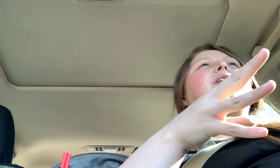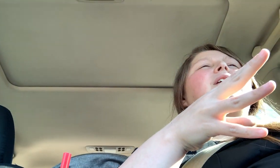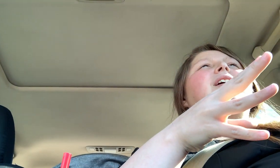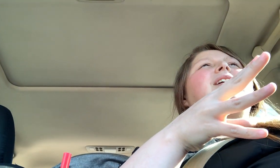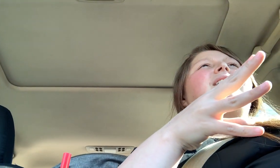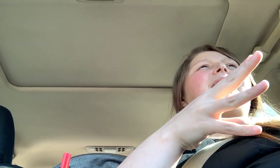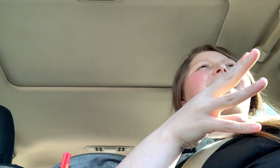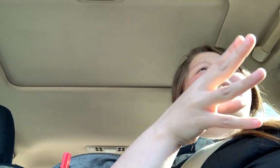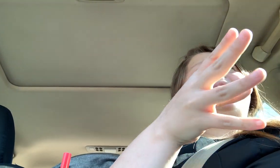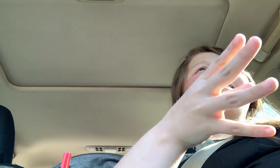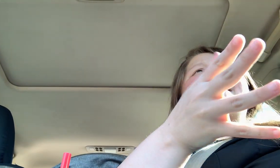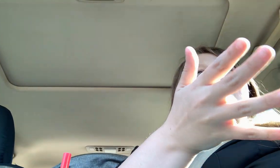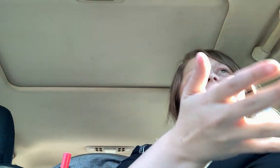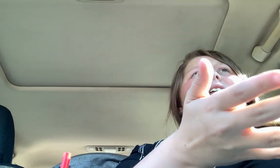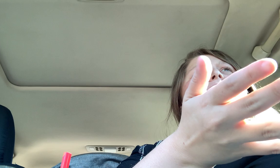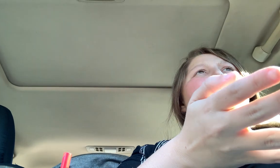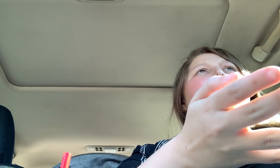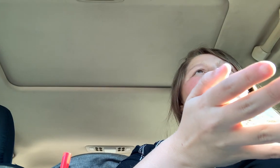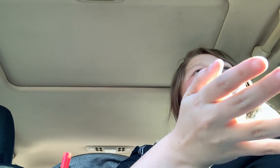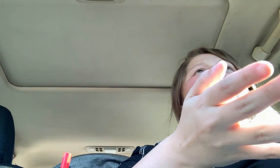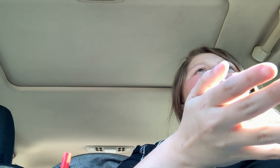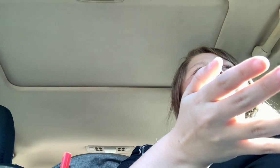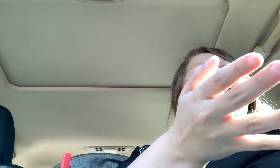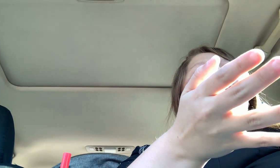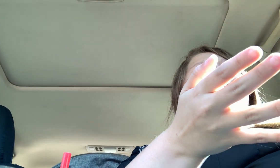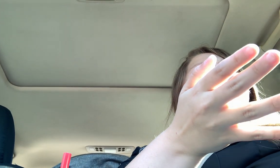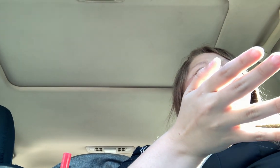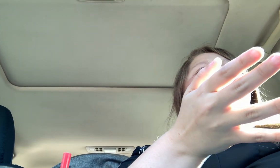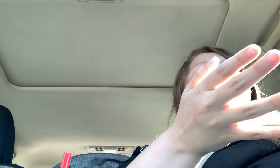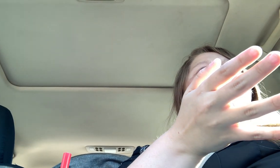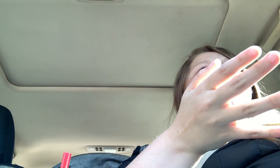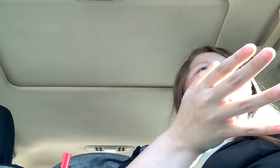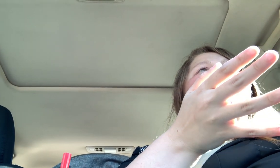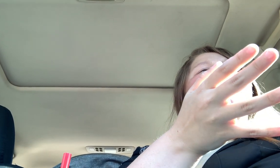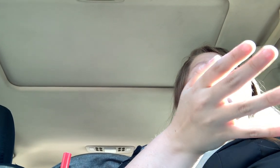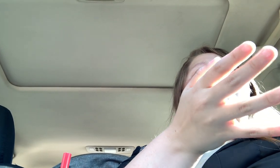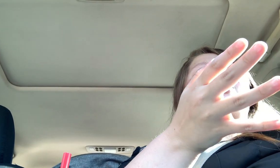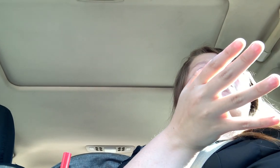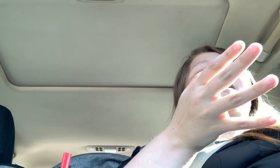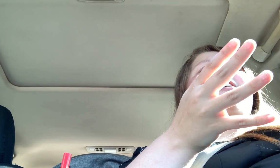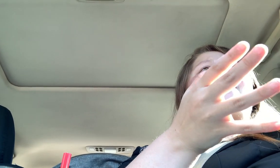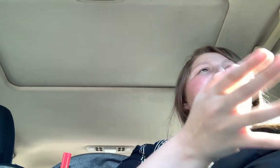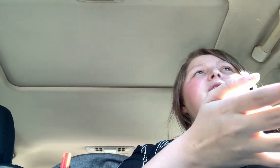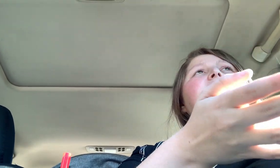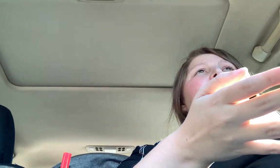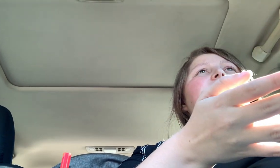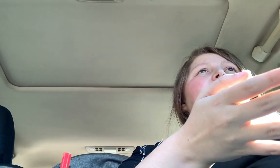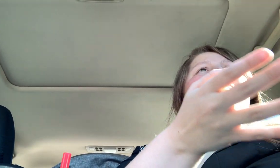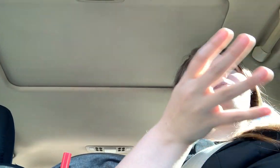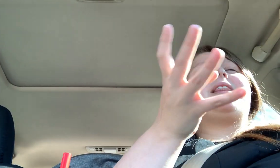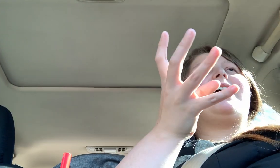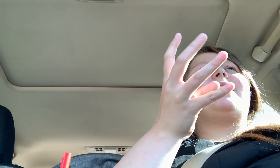like getting to 75 pounds loss. Like that is insane. You know, I thought 50 was huge, but then